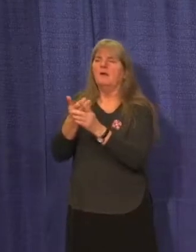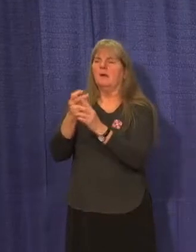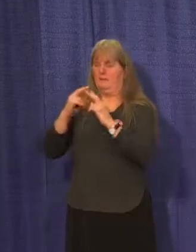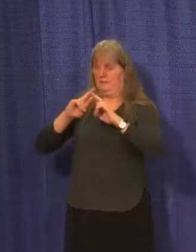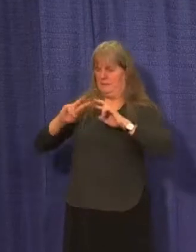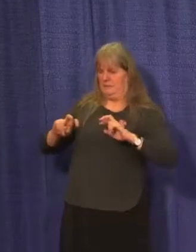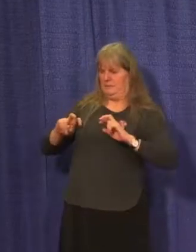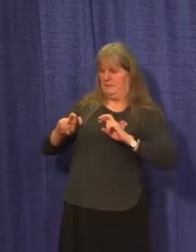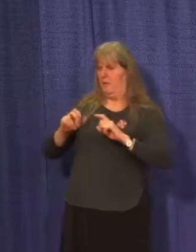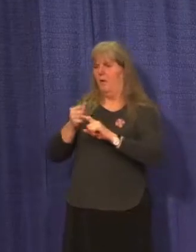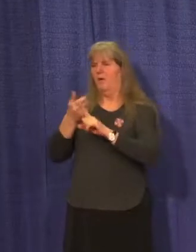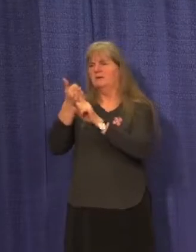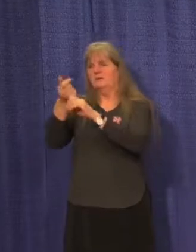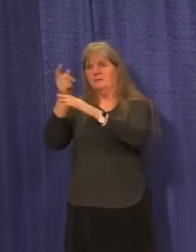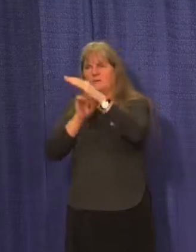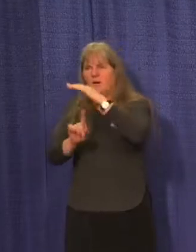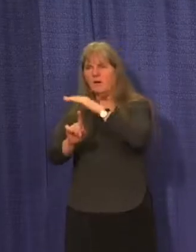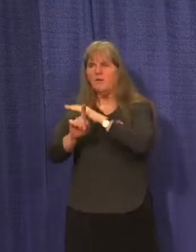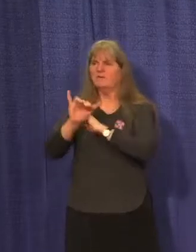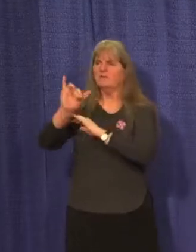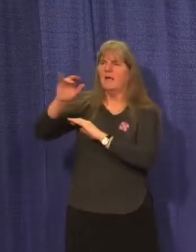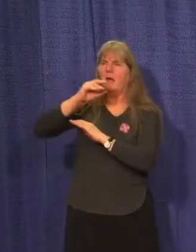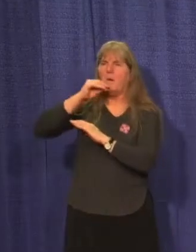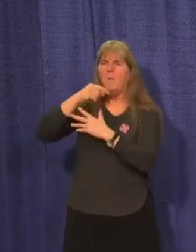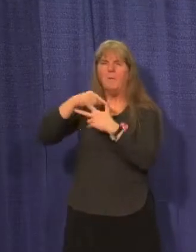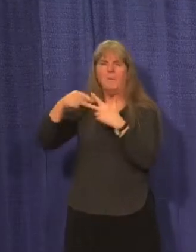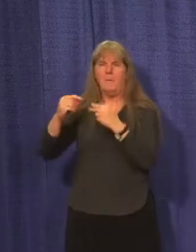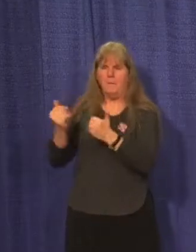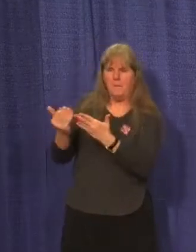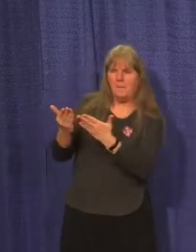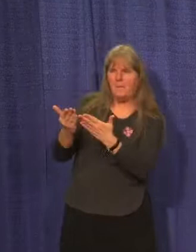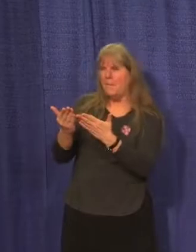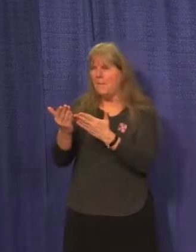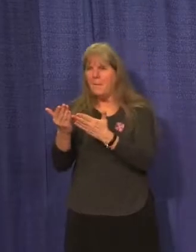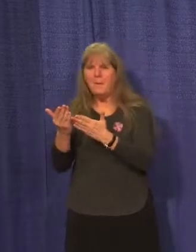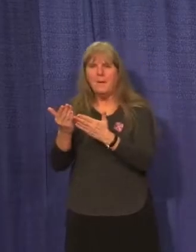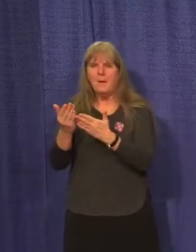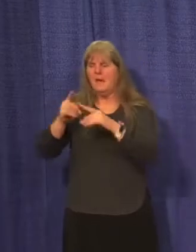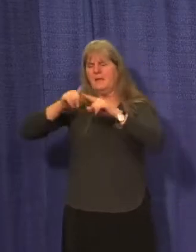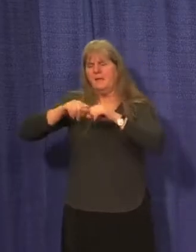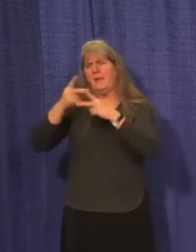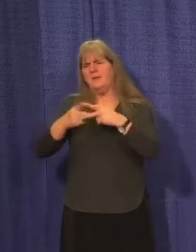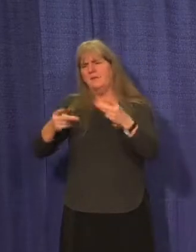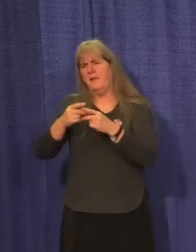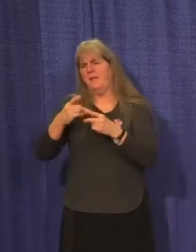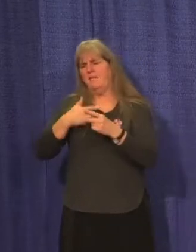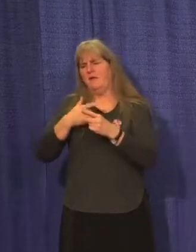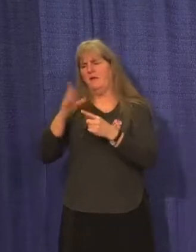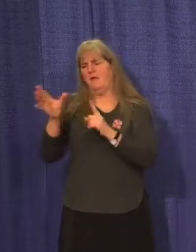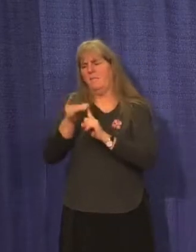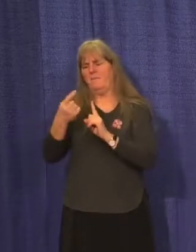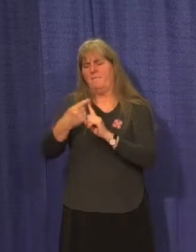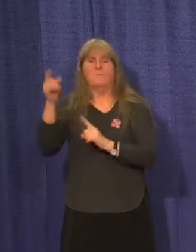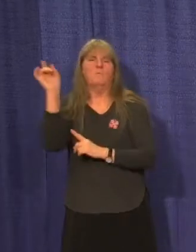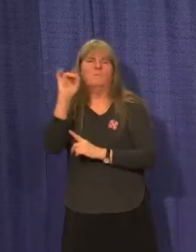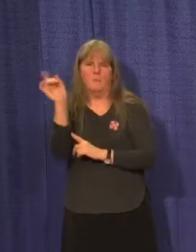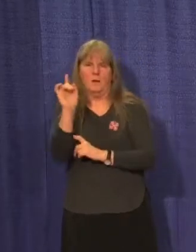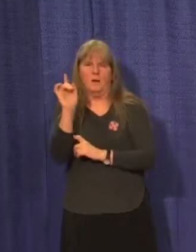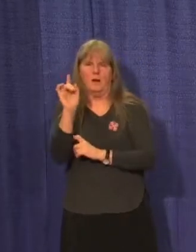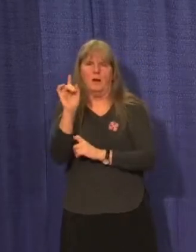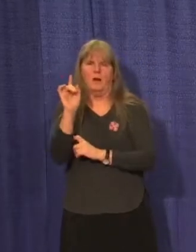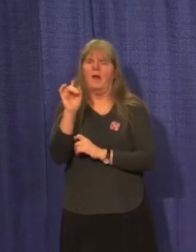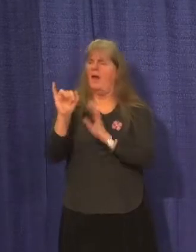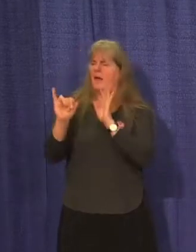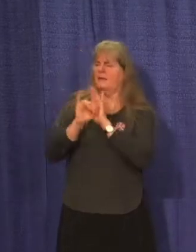or self-isolation so again depending on where we think the transmission occurred or may have occurred and what the risk is and